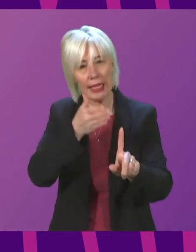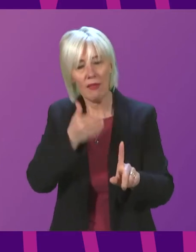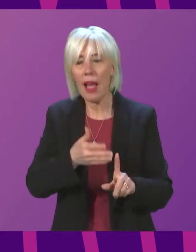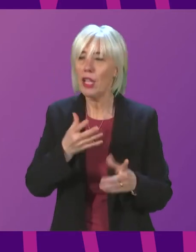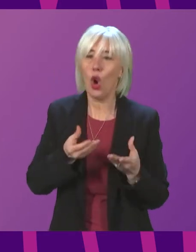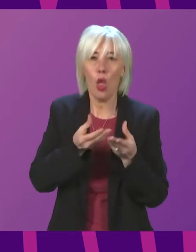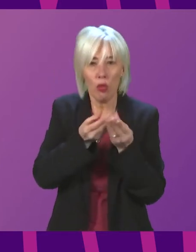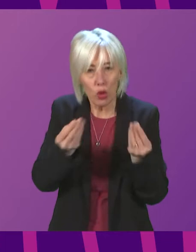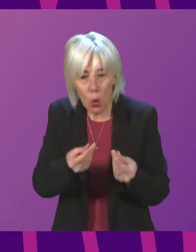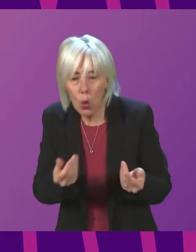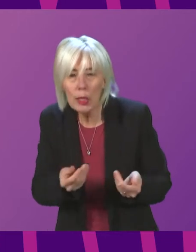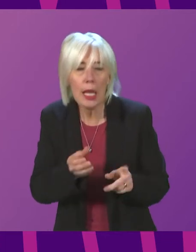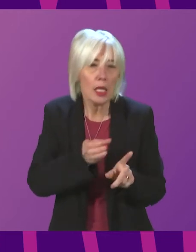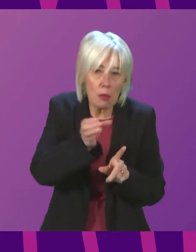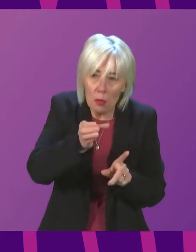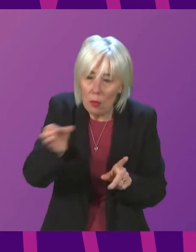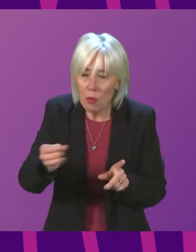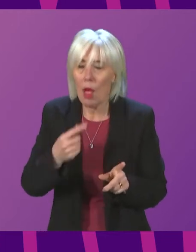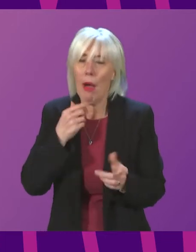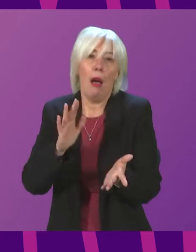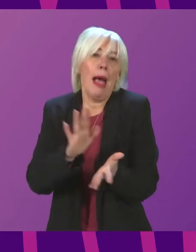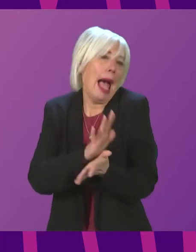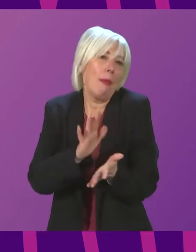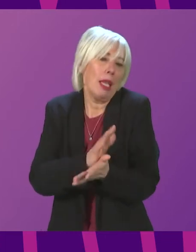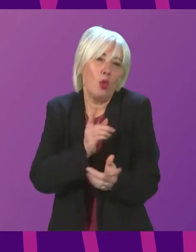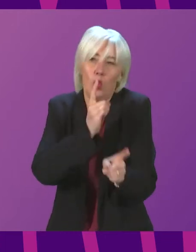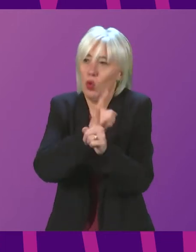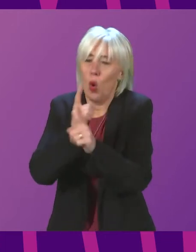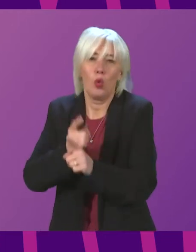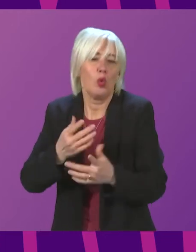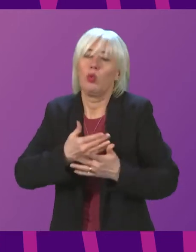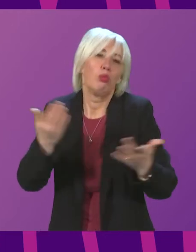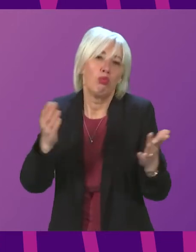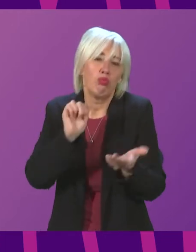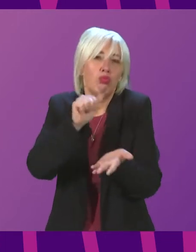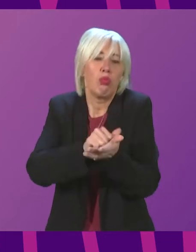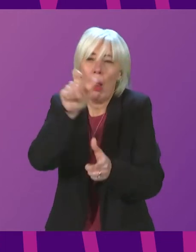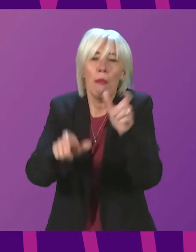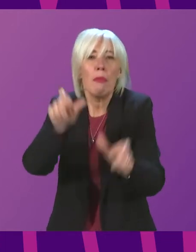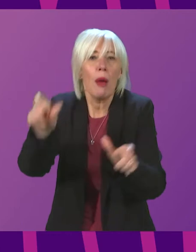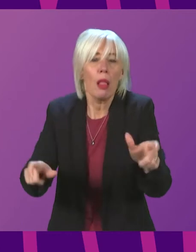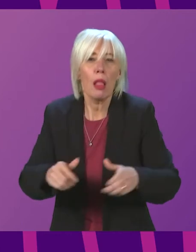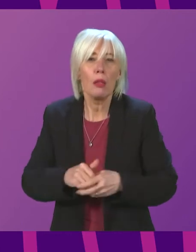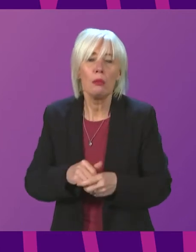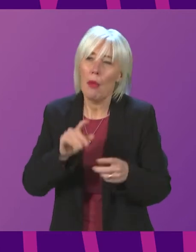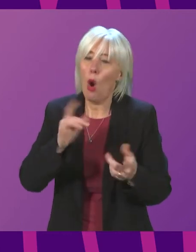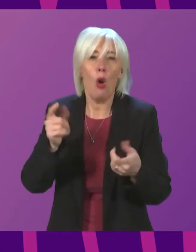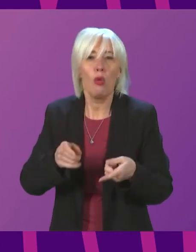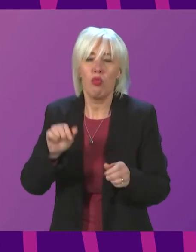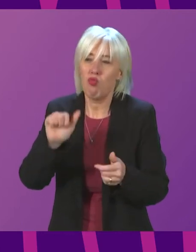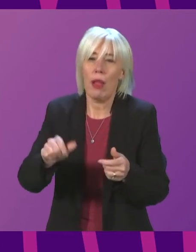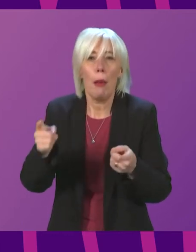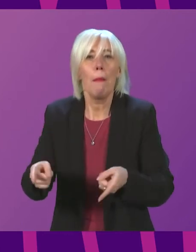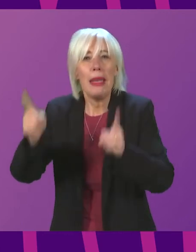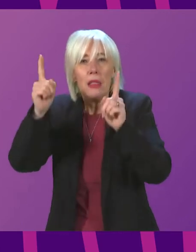are being deployed there. But I am quite happy to speak with the relevant people within the relevant Minister and others